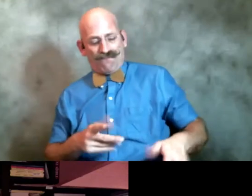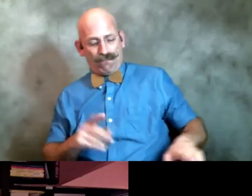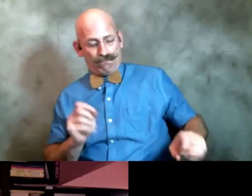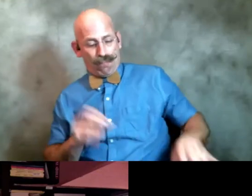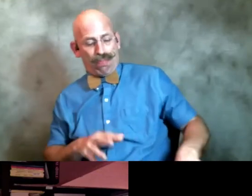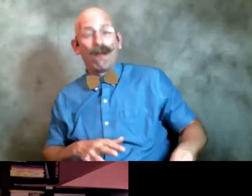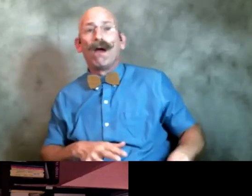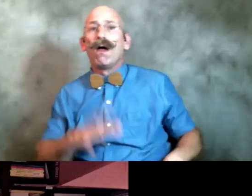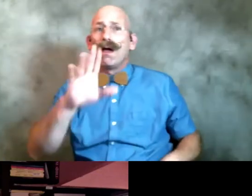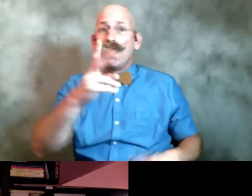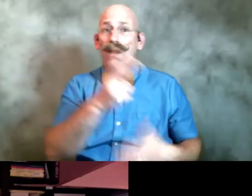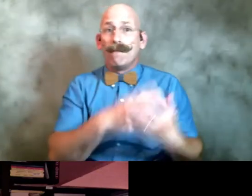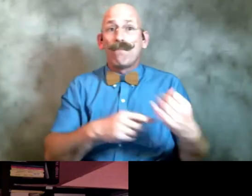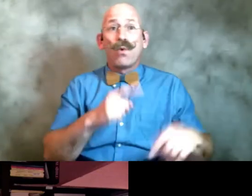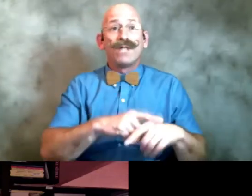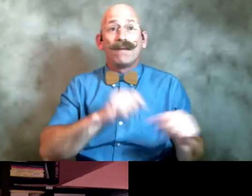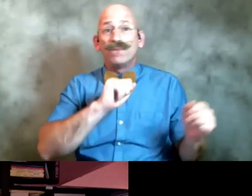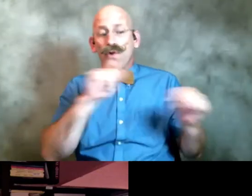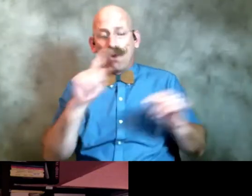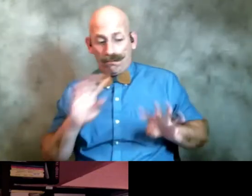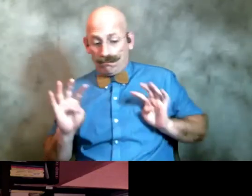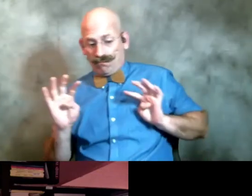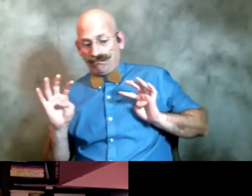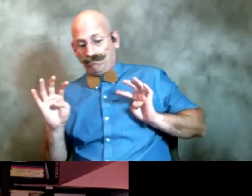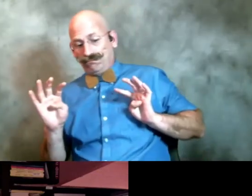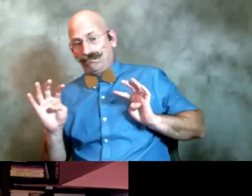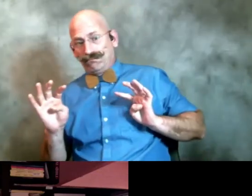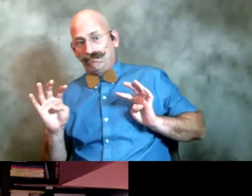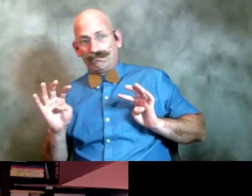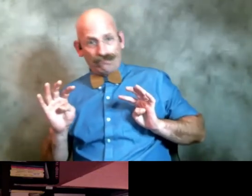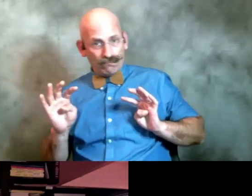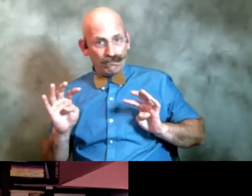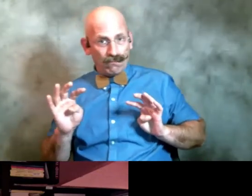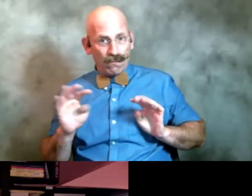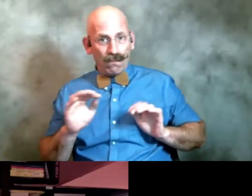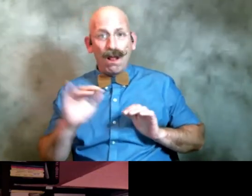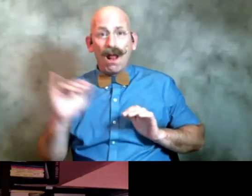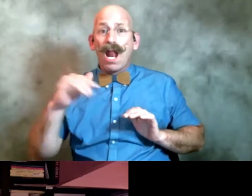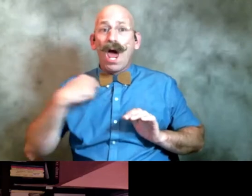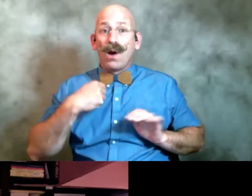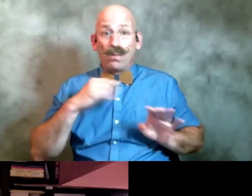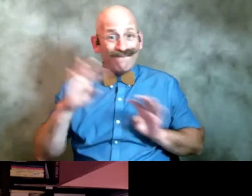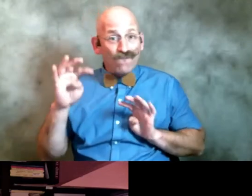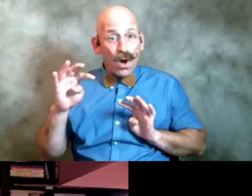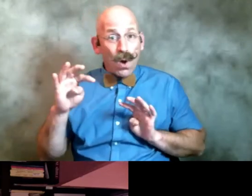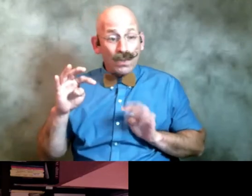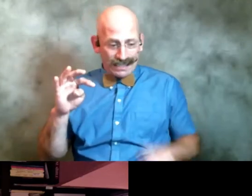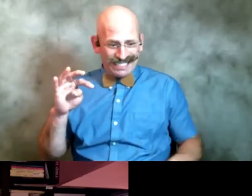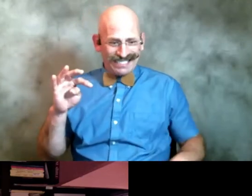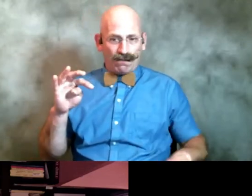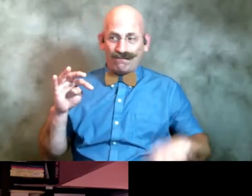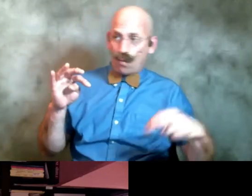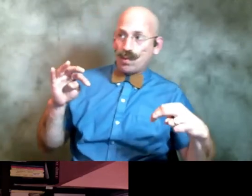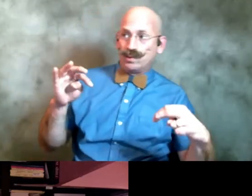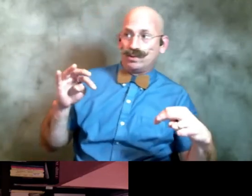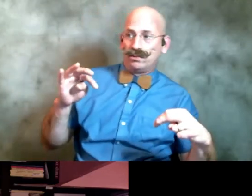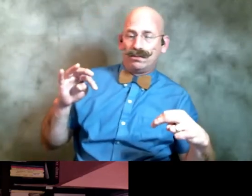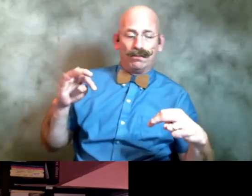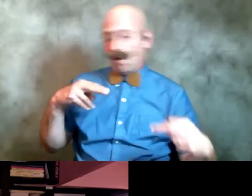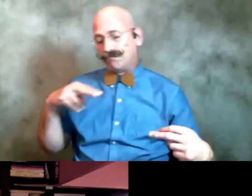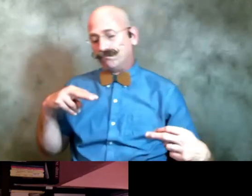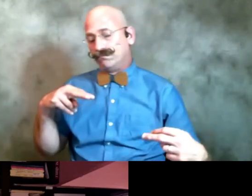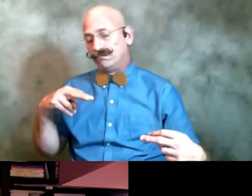were all oddly still as if we froze him as much as he froze us